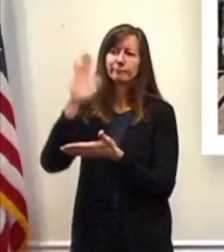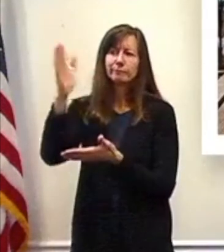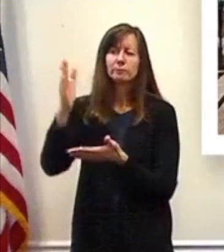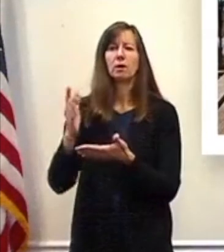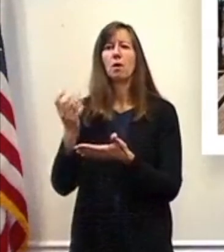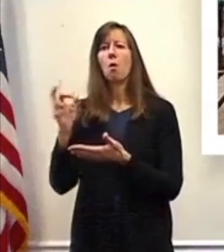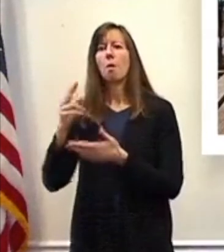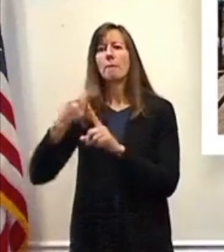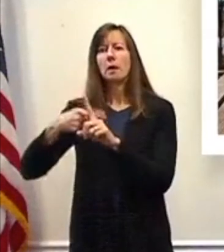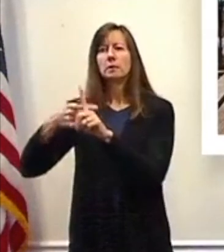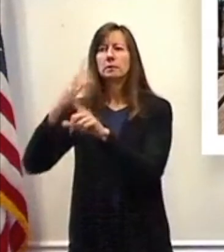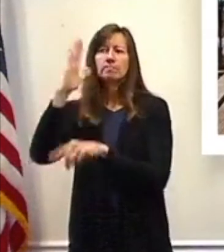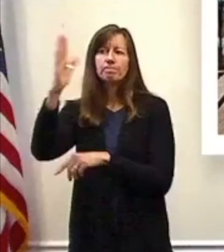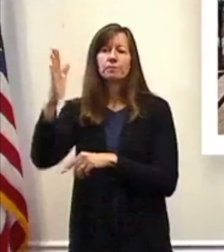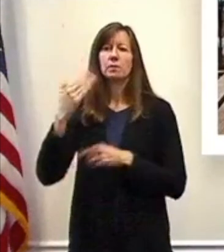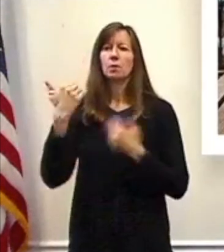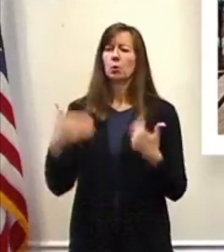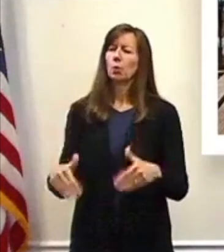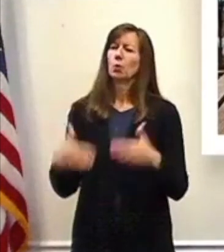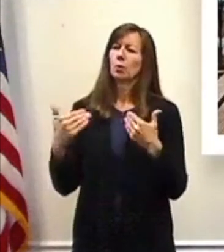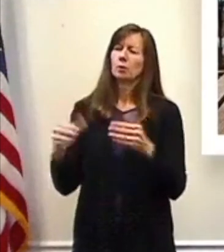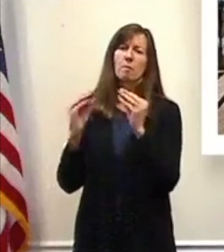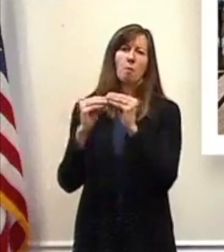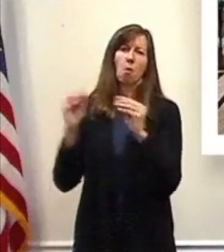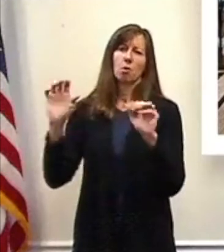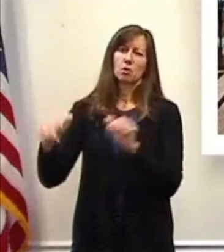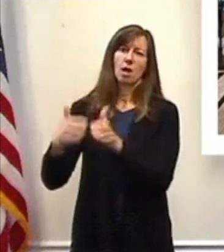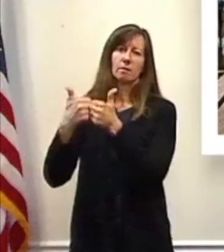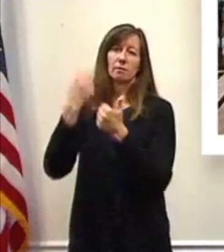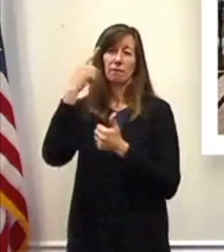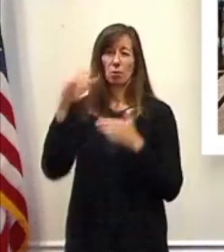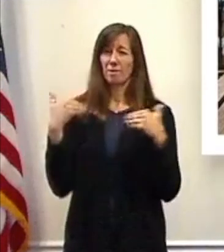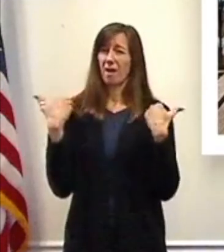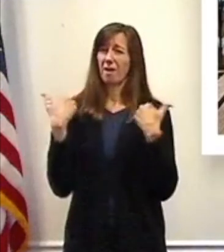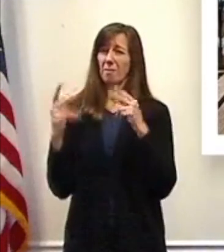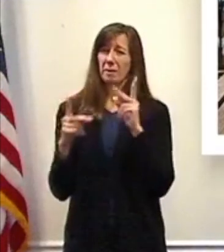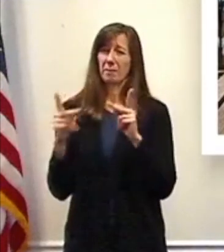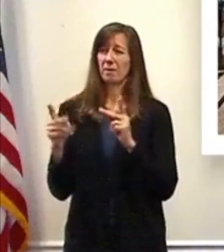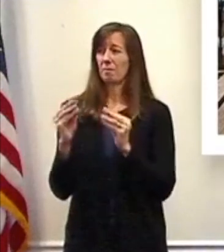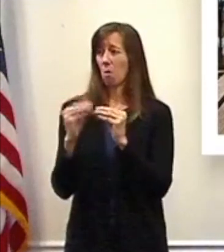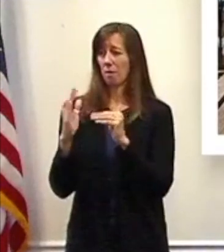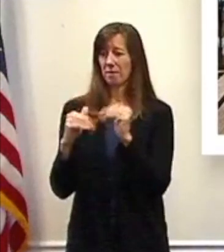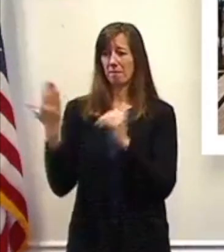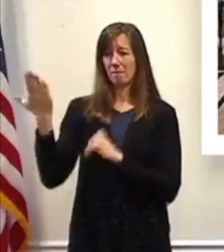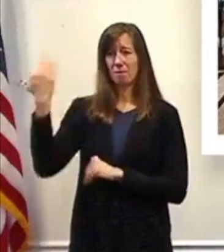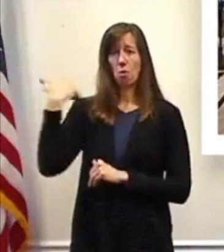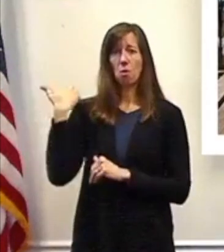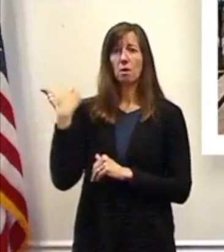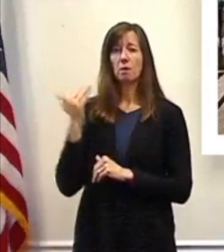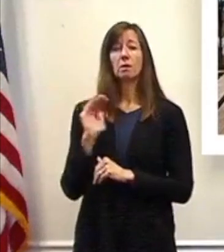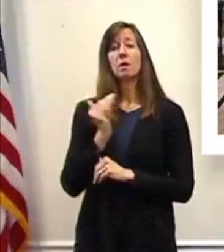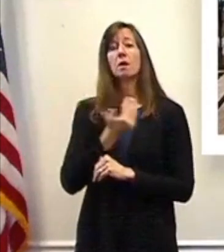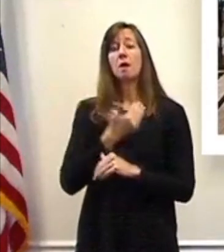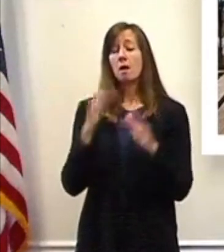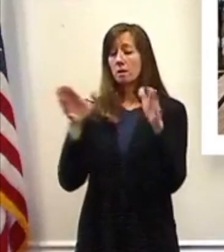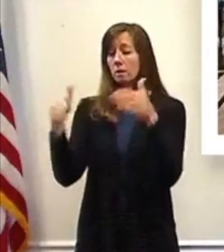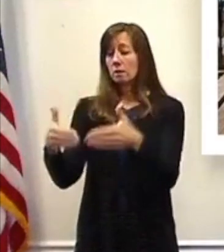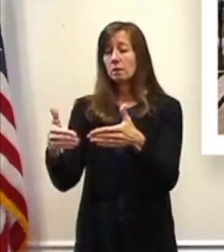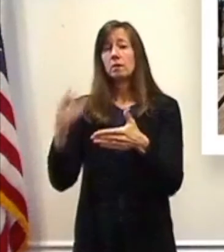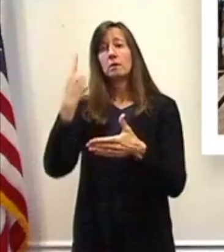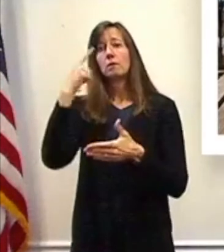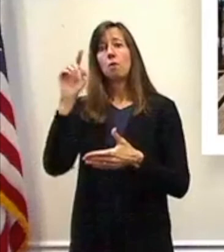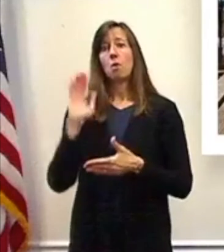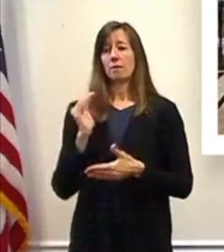more challenging for young people than they are today. So by focusing our commitment on our Path to Promise, we will